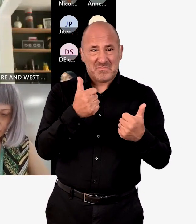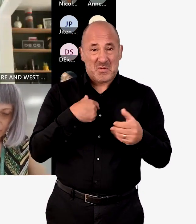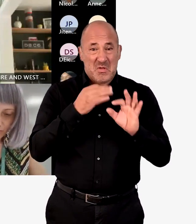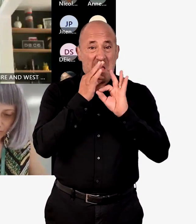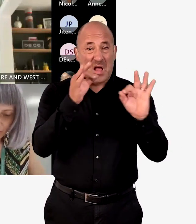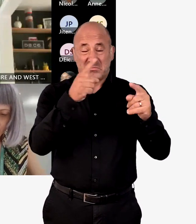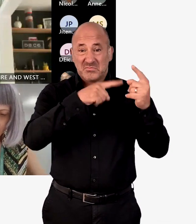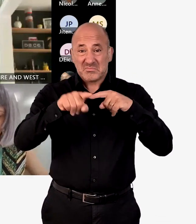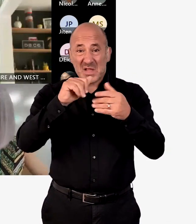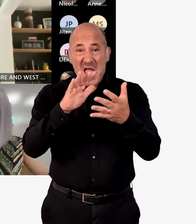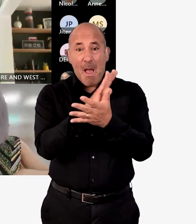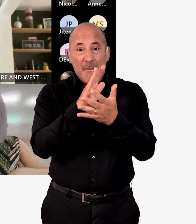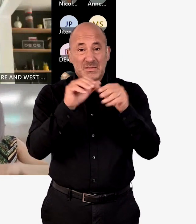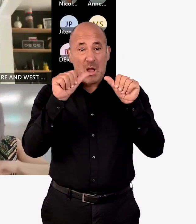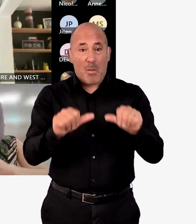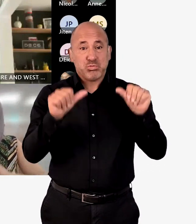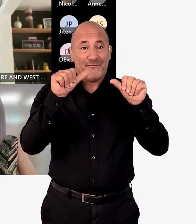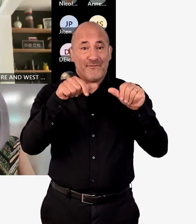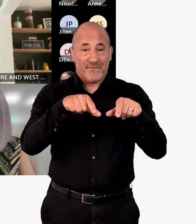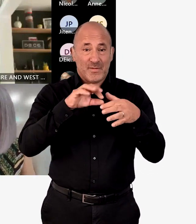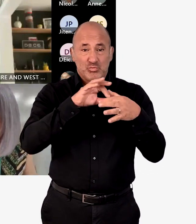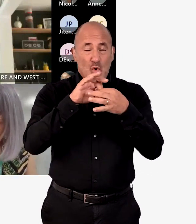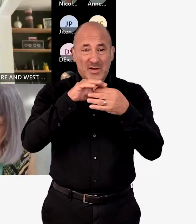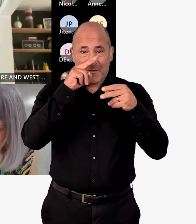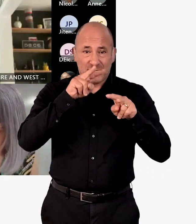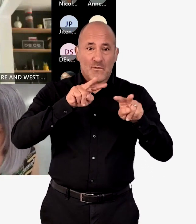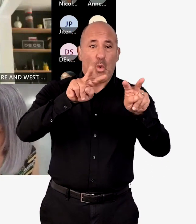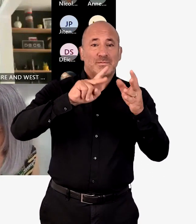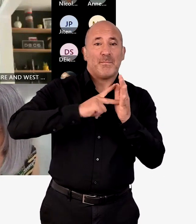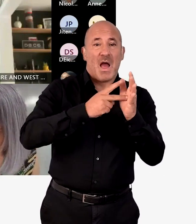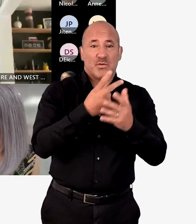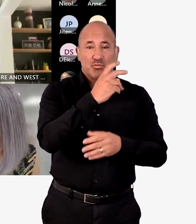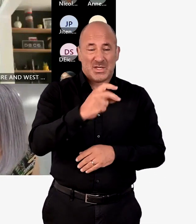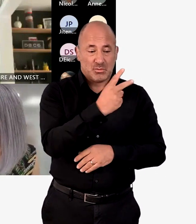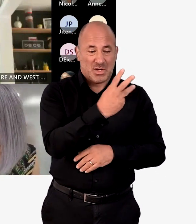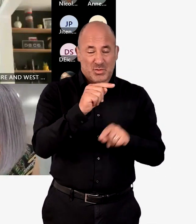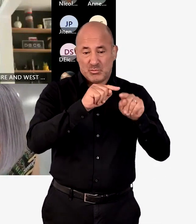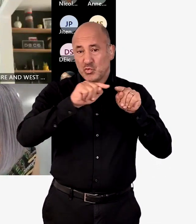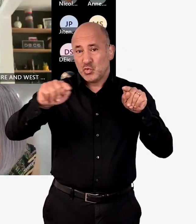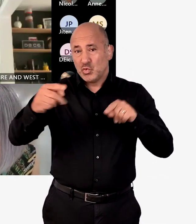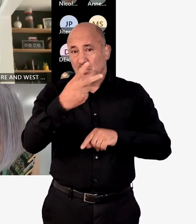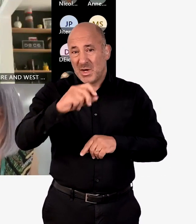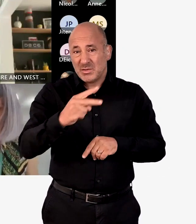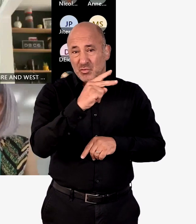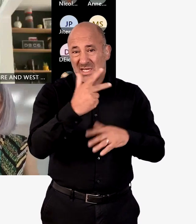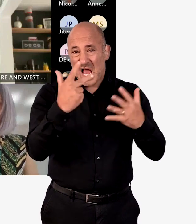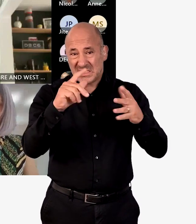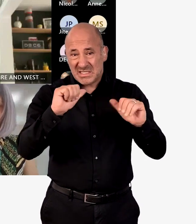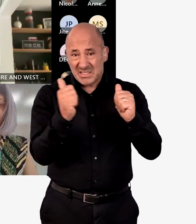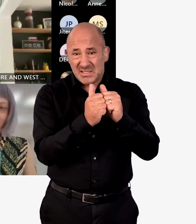much. you Can I ask colleagues if they're content to approve the joint forward plan for 2023 to